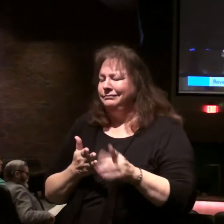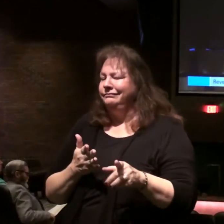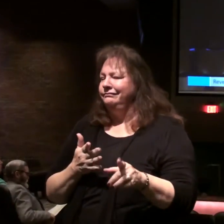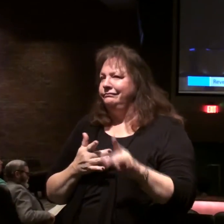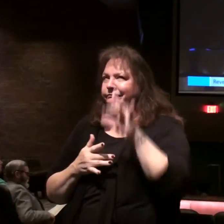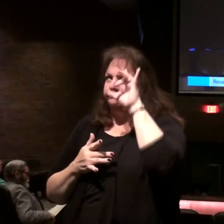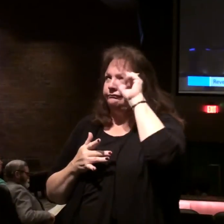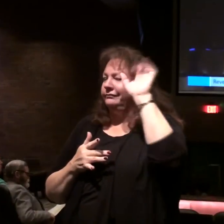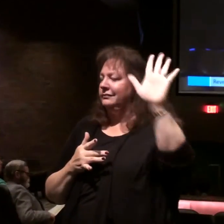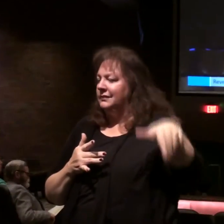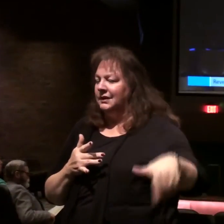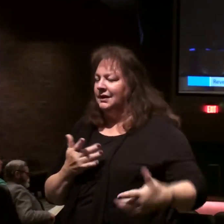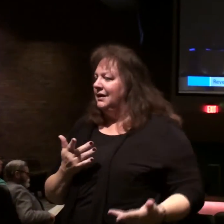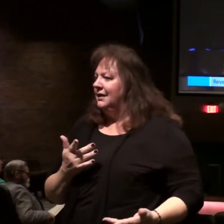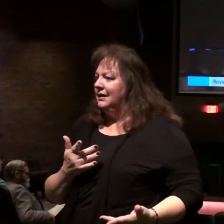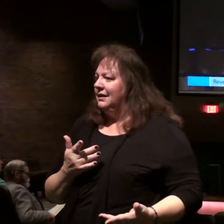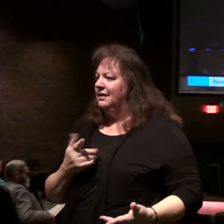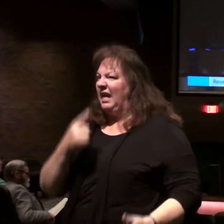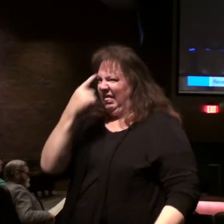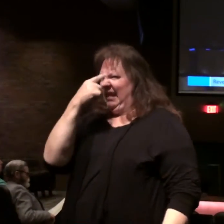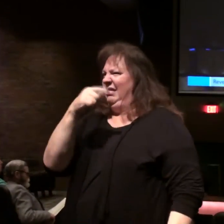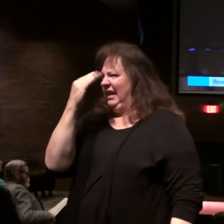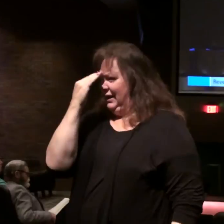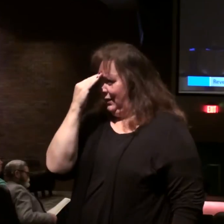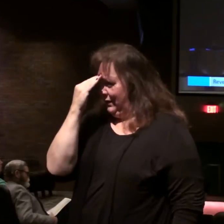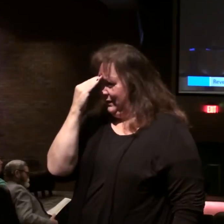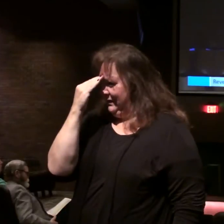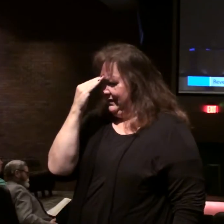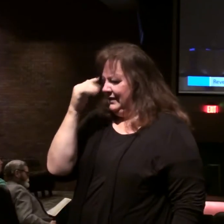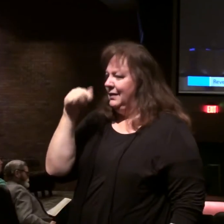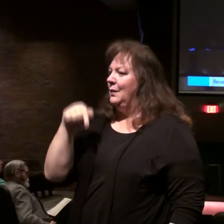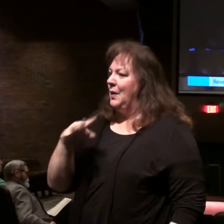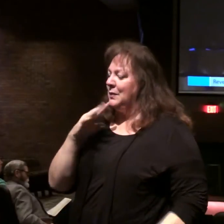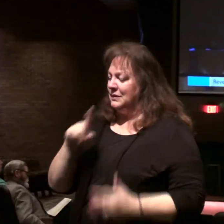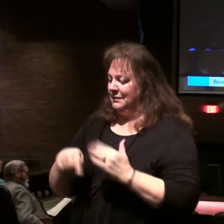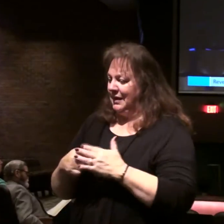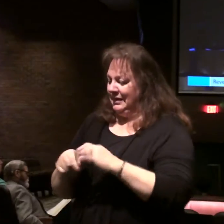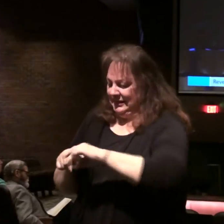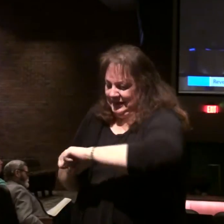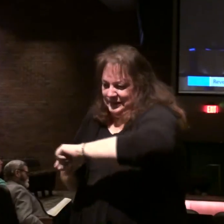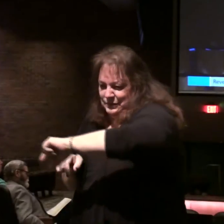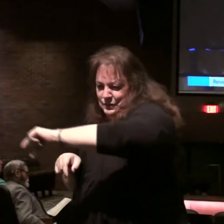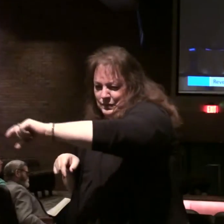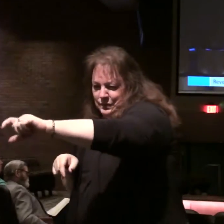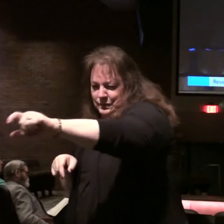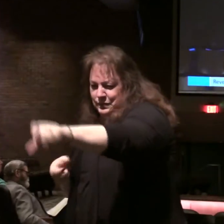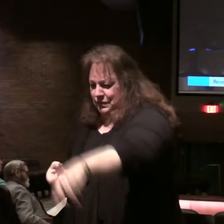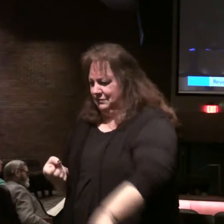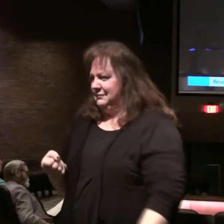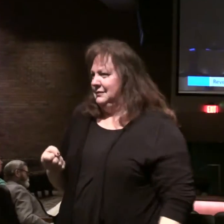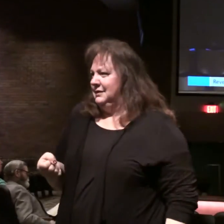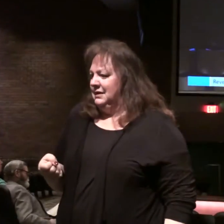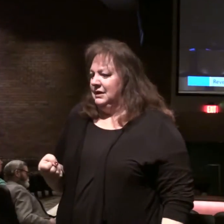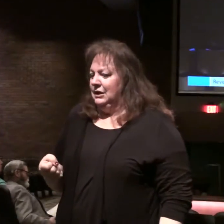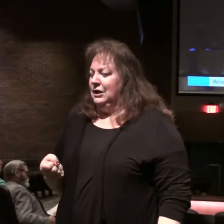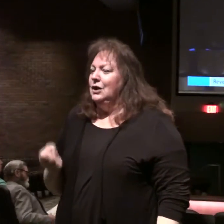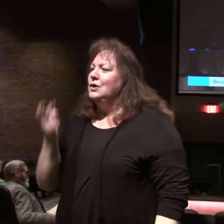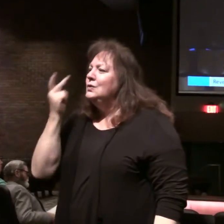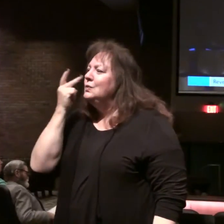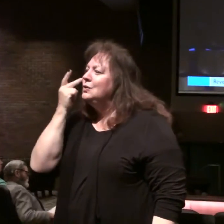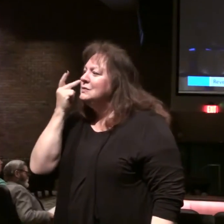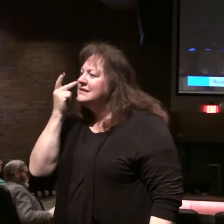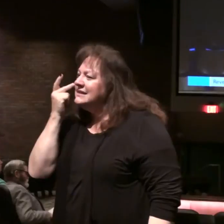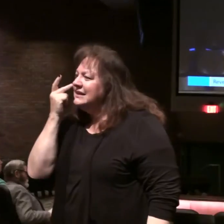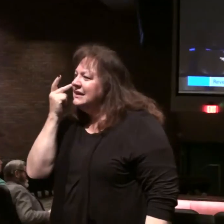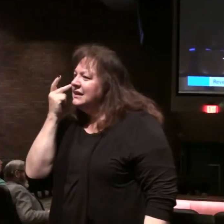They've got something else. They pick up and they know. That's what we're talking about here. This sharp sickle in the hand, we have that now. You see what?